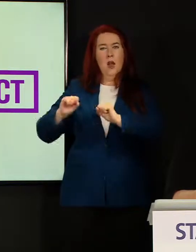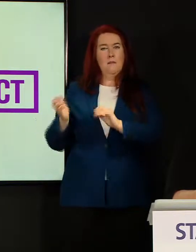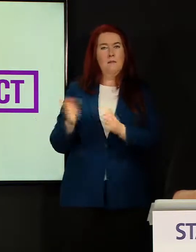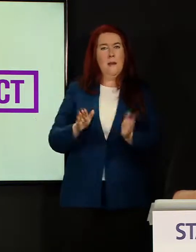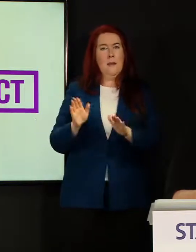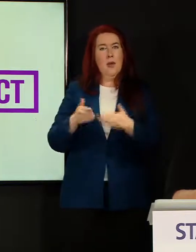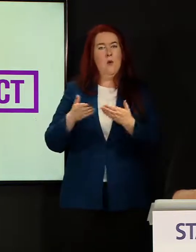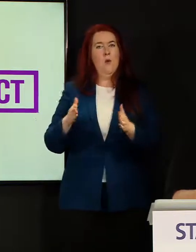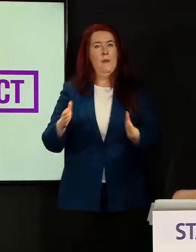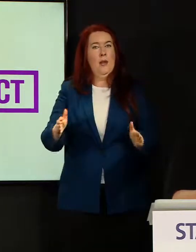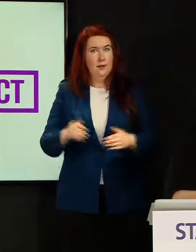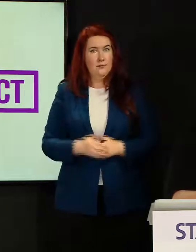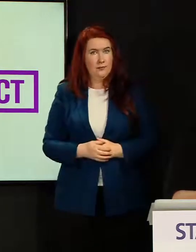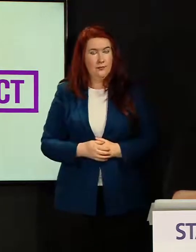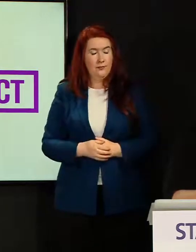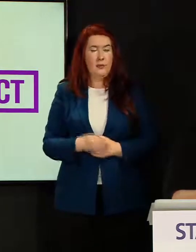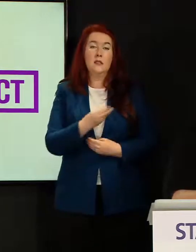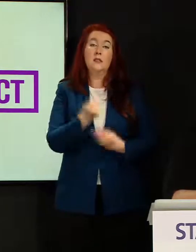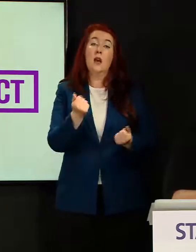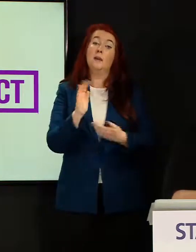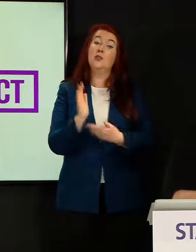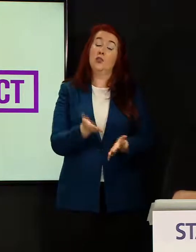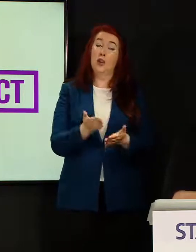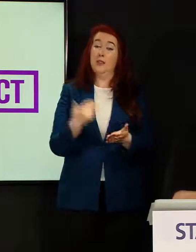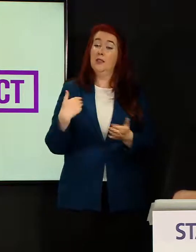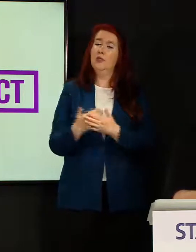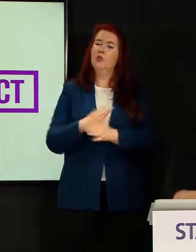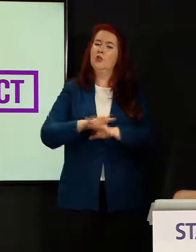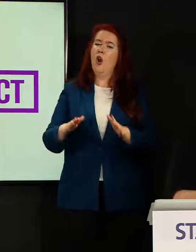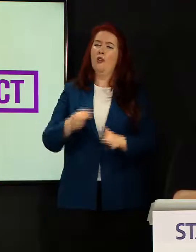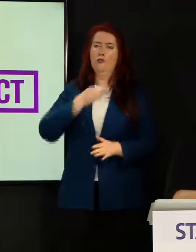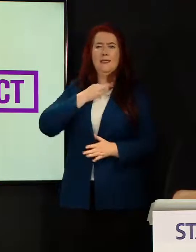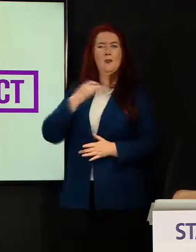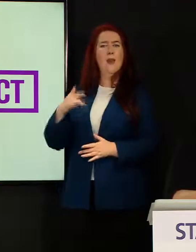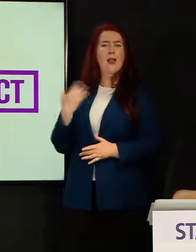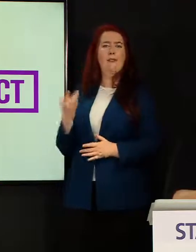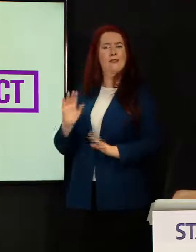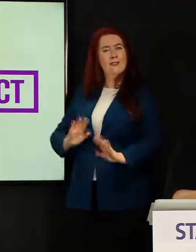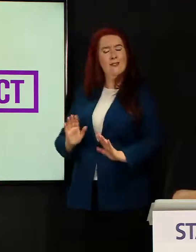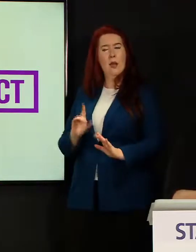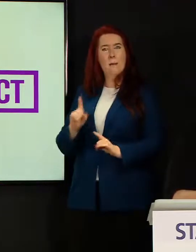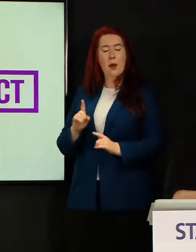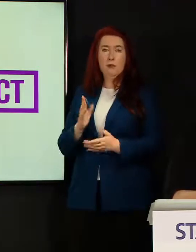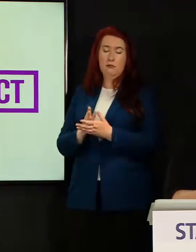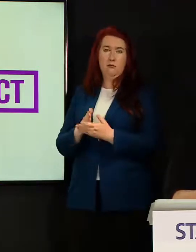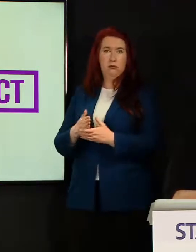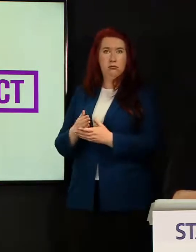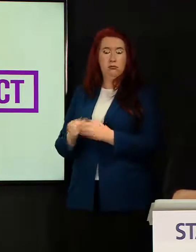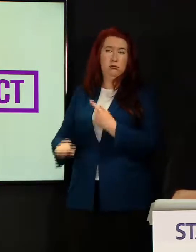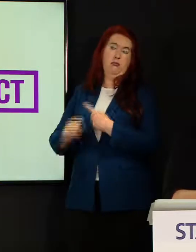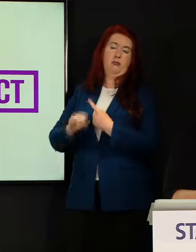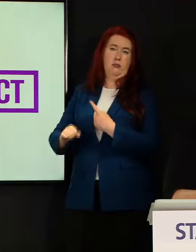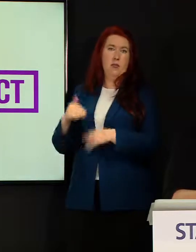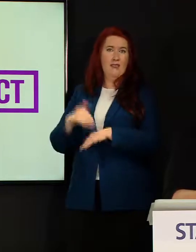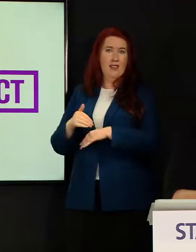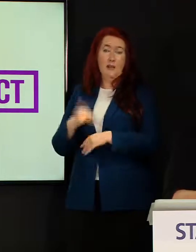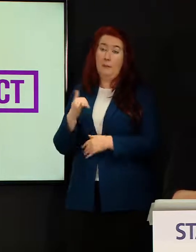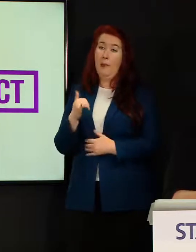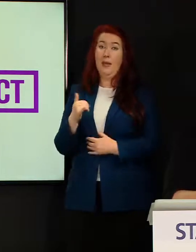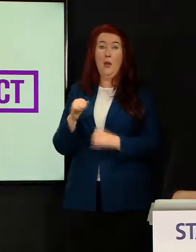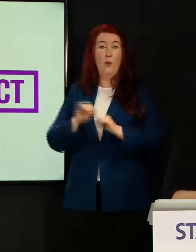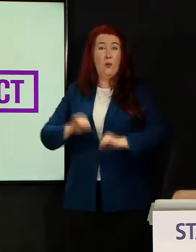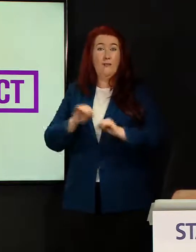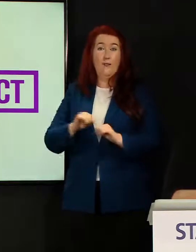services that have been put on hold haven't been life-threatening, but they have been debilitating if people who have been waiting for joint